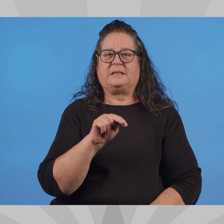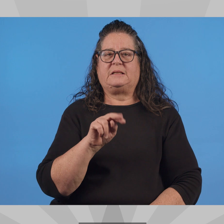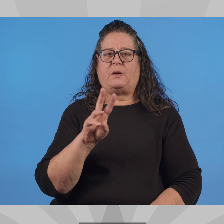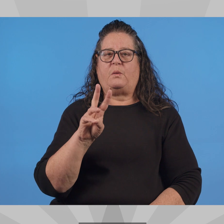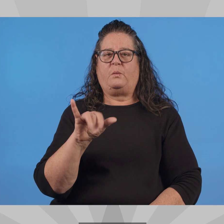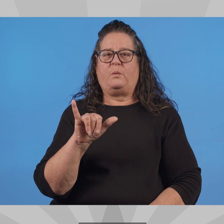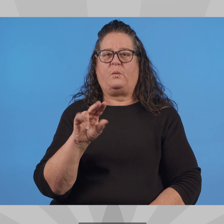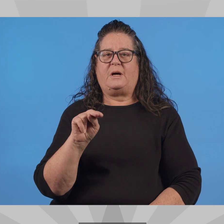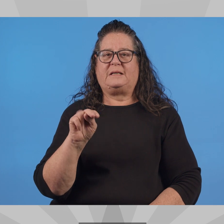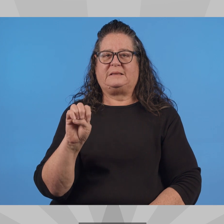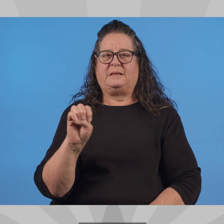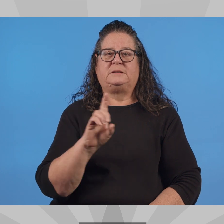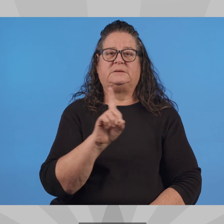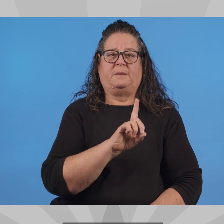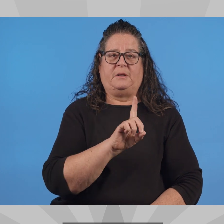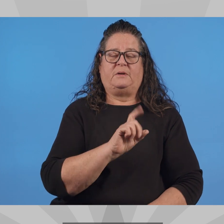Jen Nguyen,